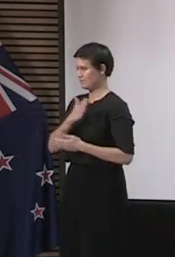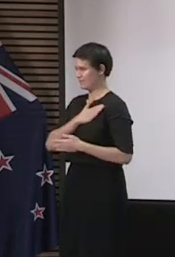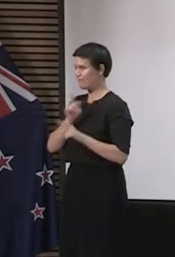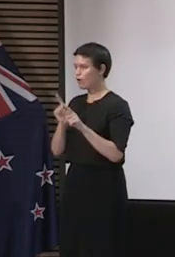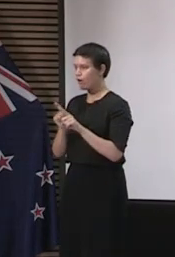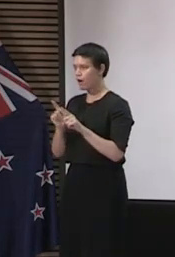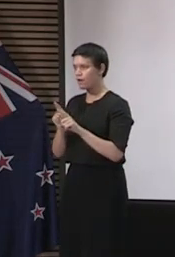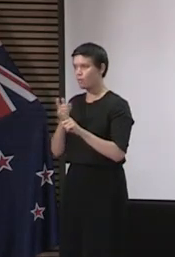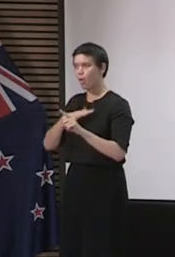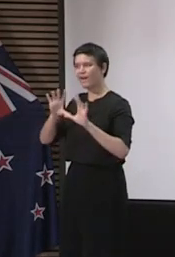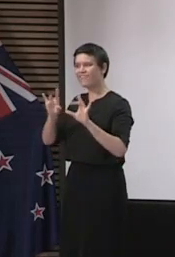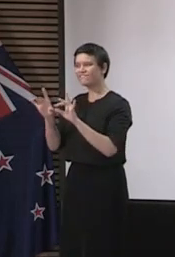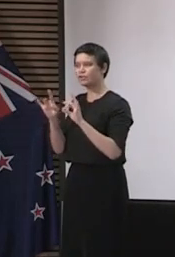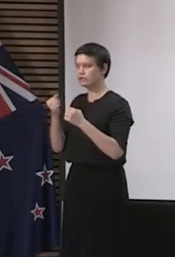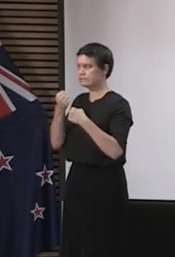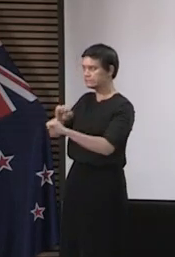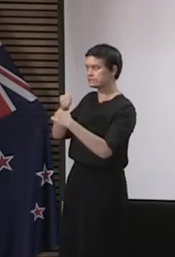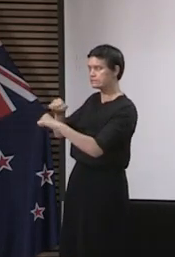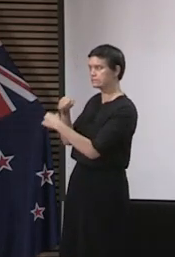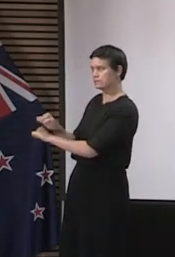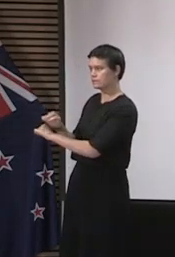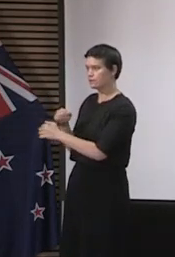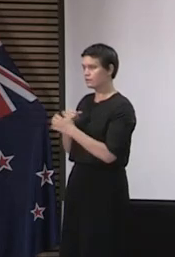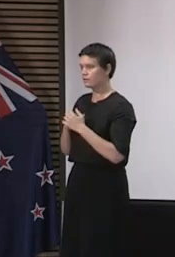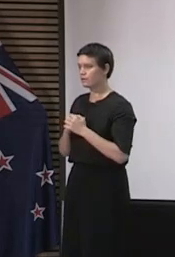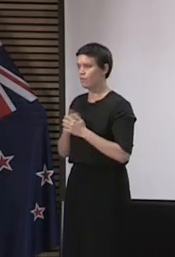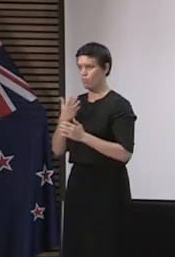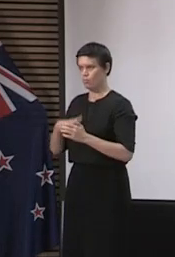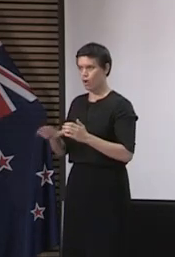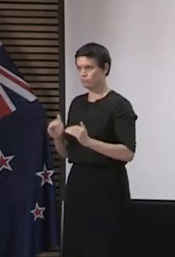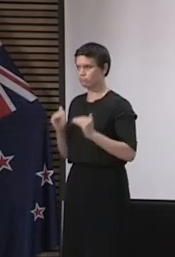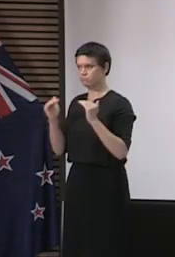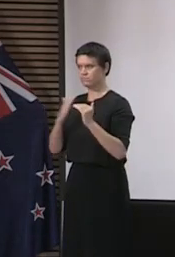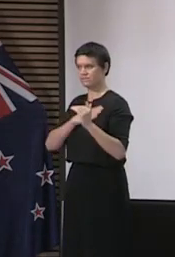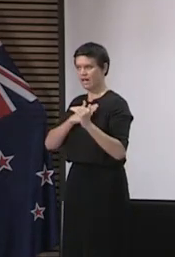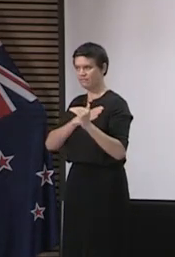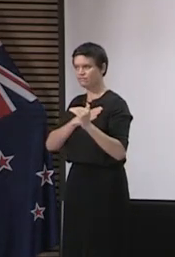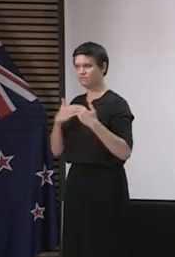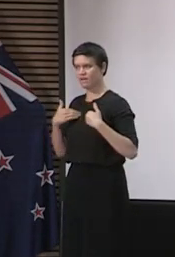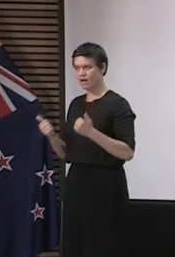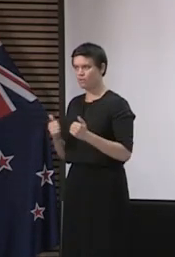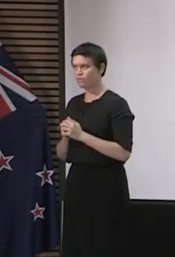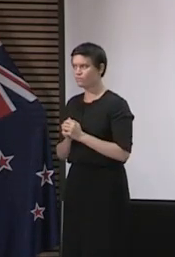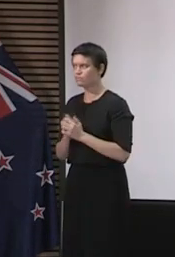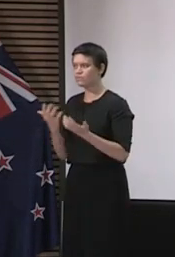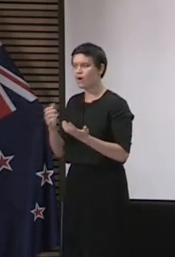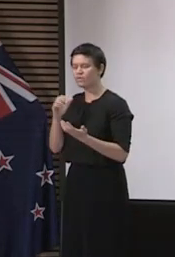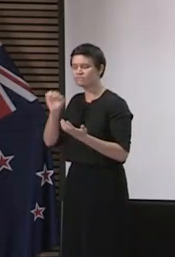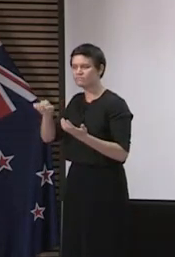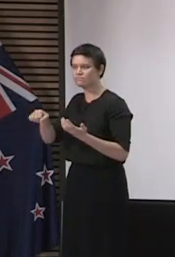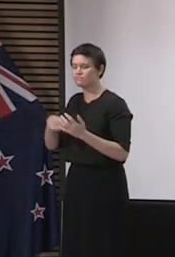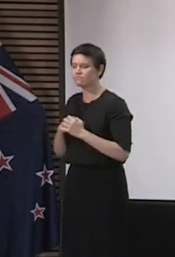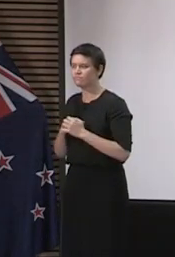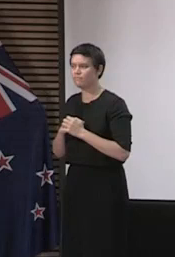all A1 and while still maintaining that ability, if necessary, to scale up a response to COVID. Are there concerns